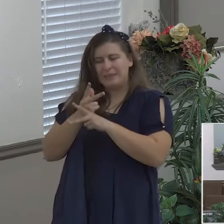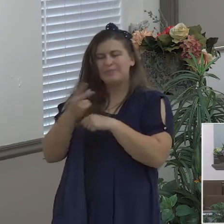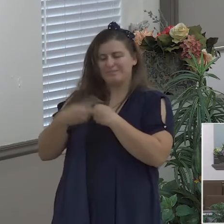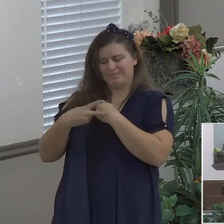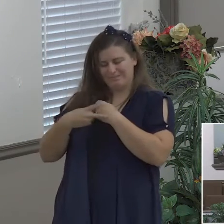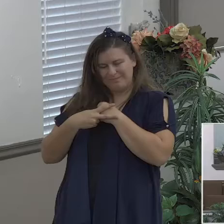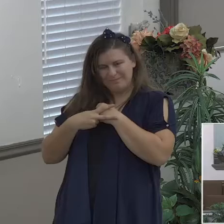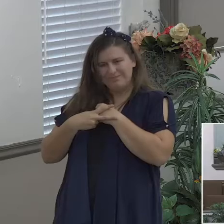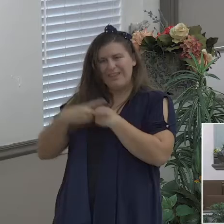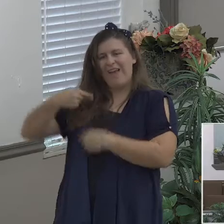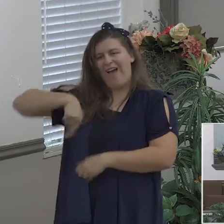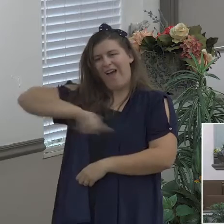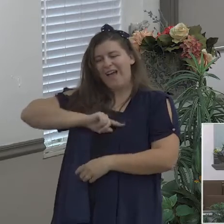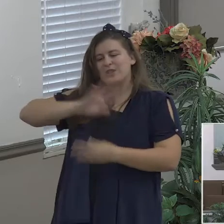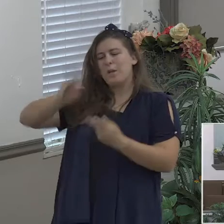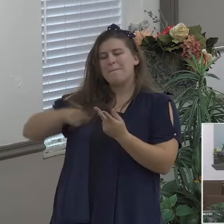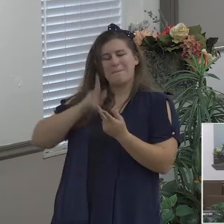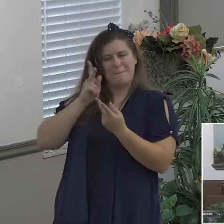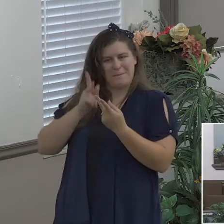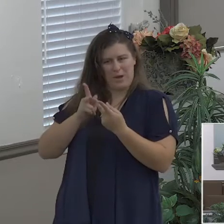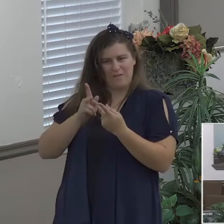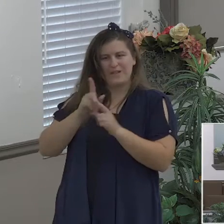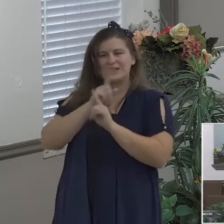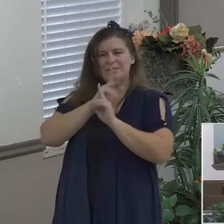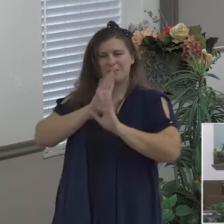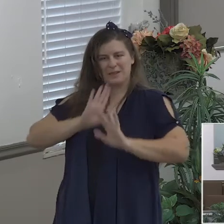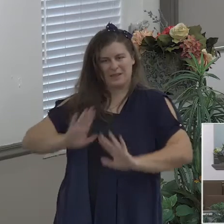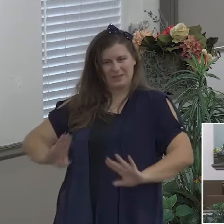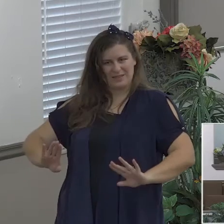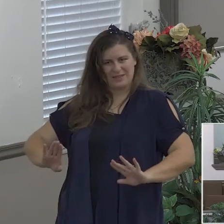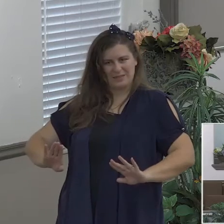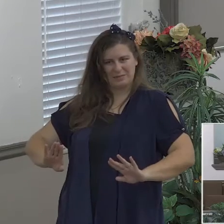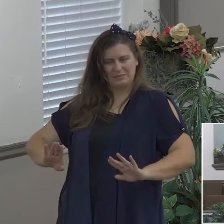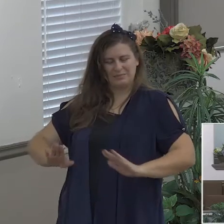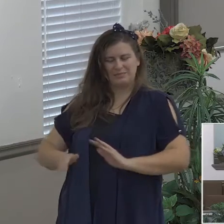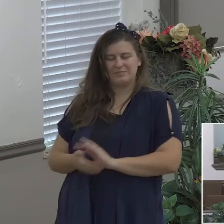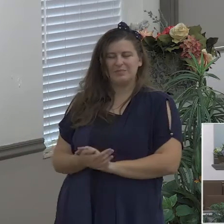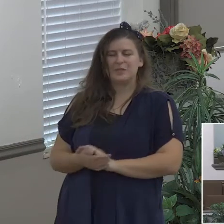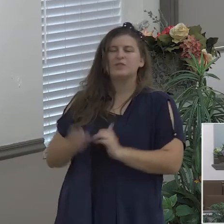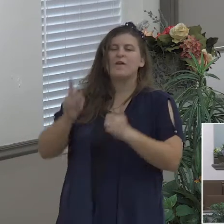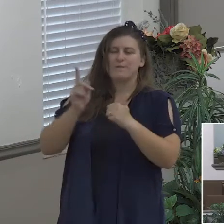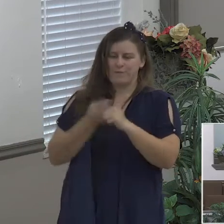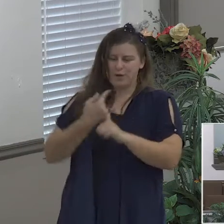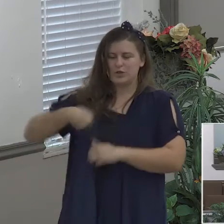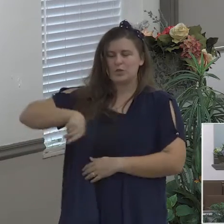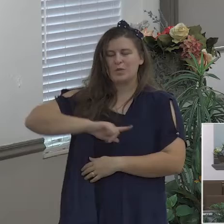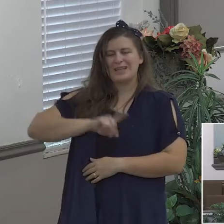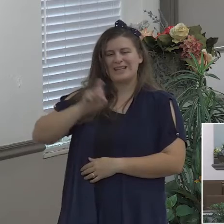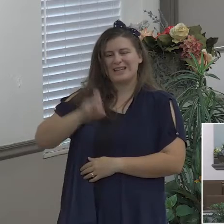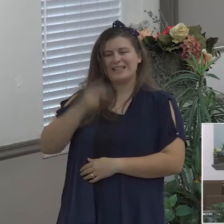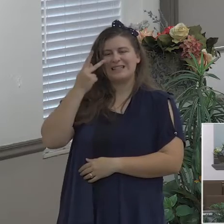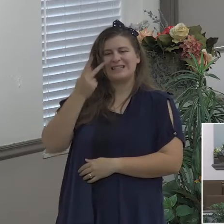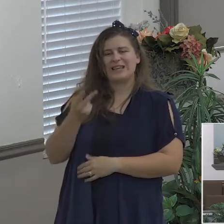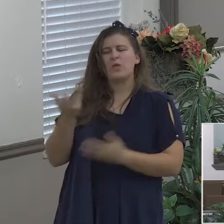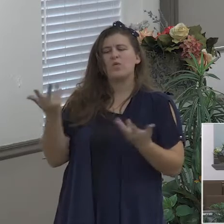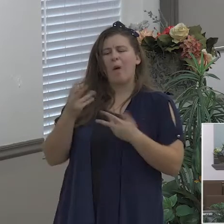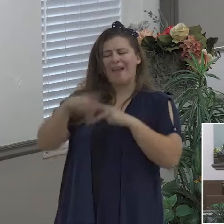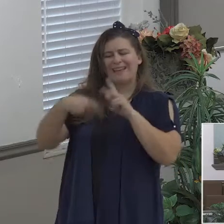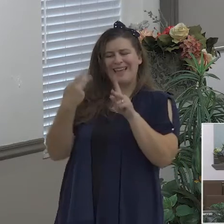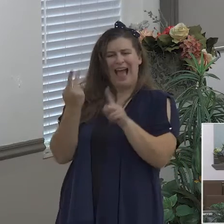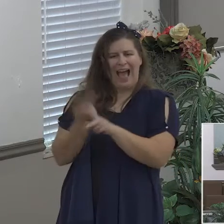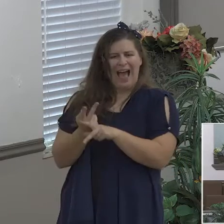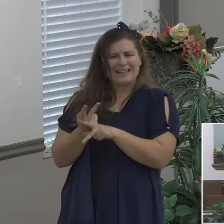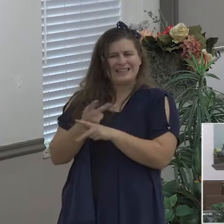so number one what kind of peace is this I mean what kind of